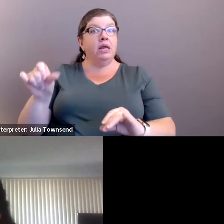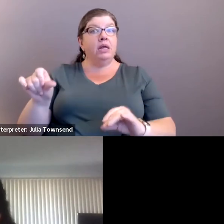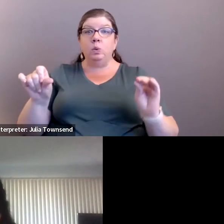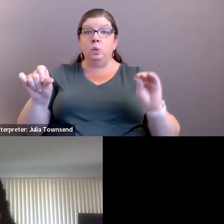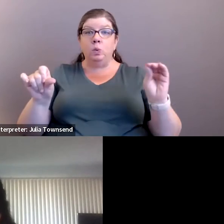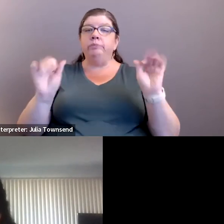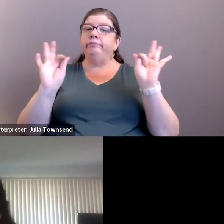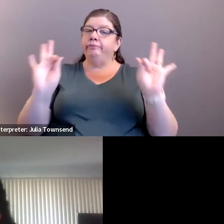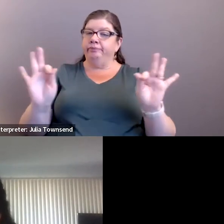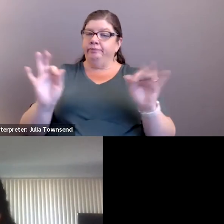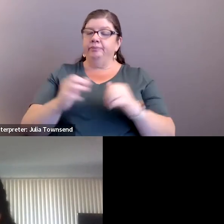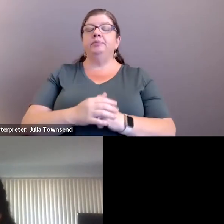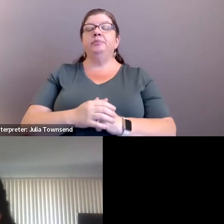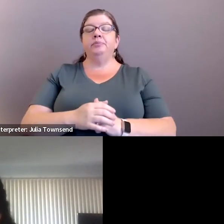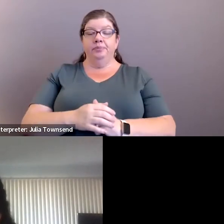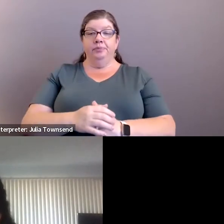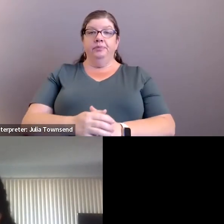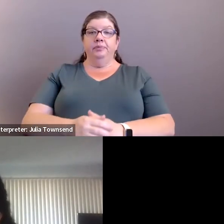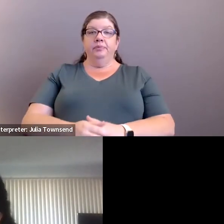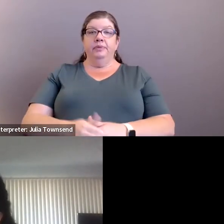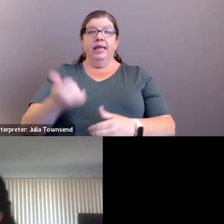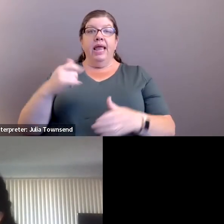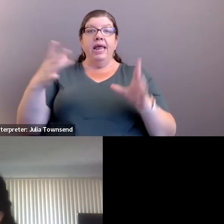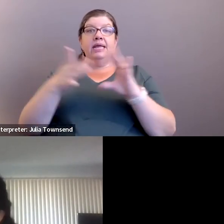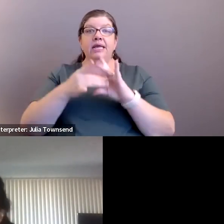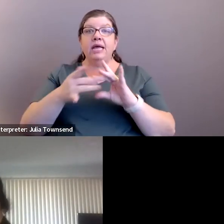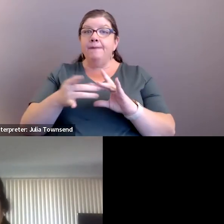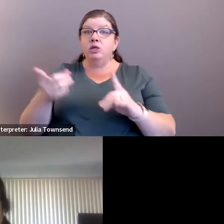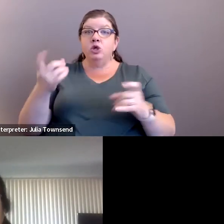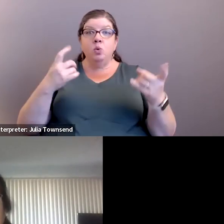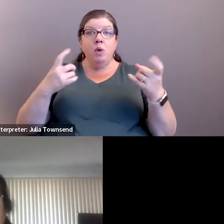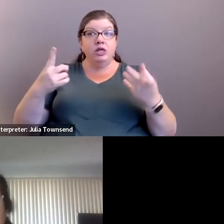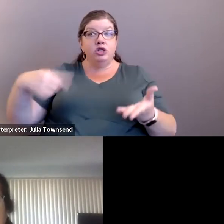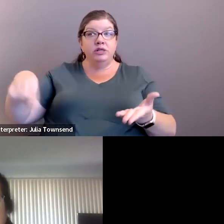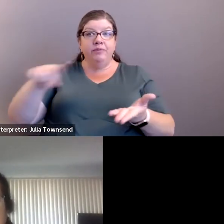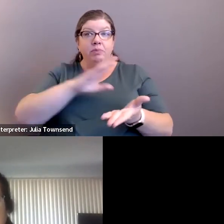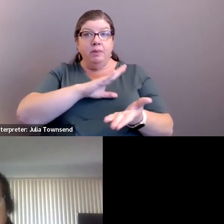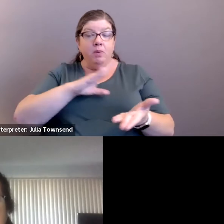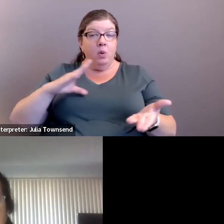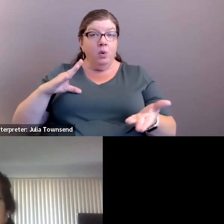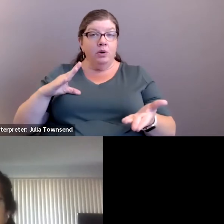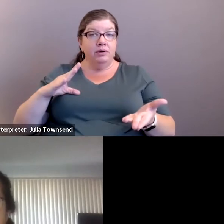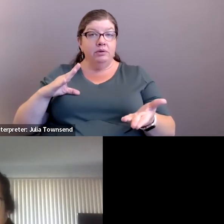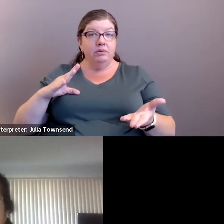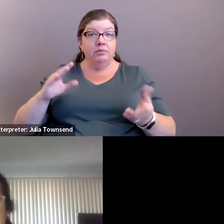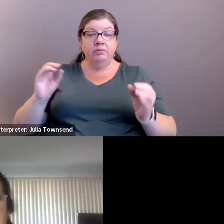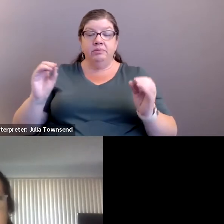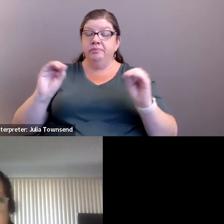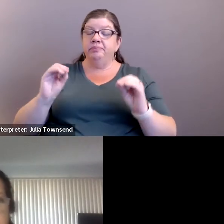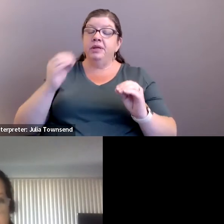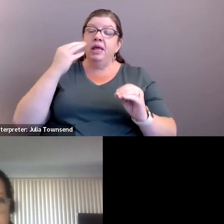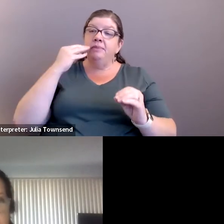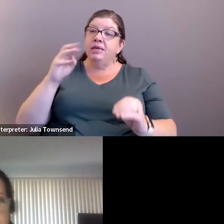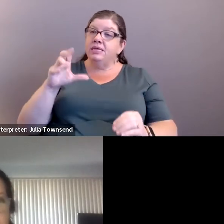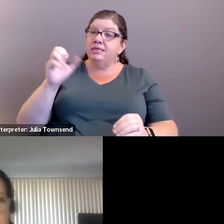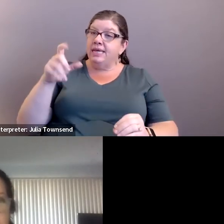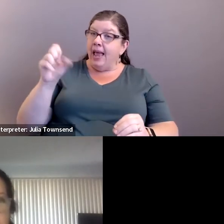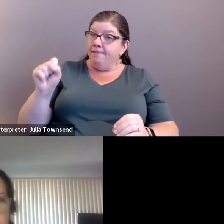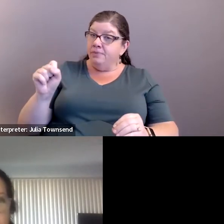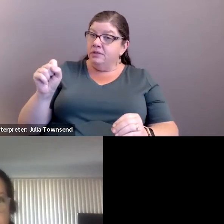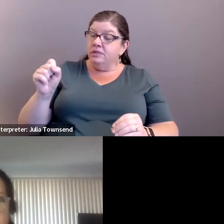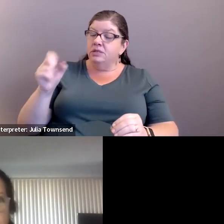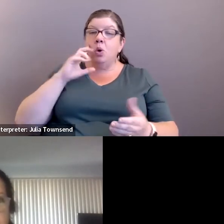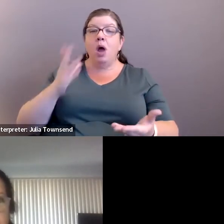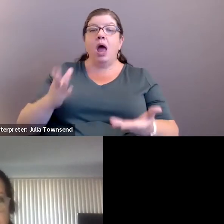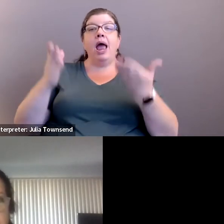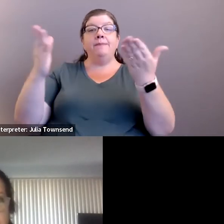that. Nope. Okay. Any comments or questions, board members? Okay. Ms. Capps, you'll call a motion. Yes.